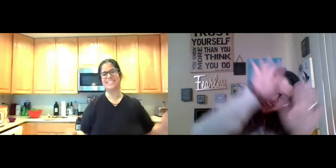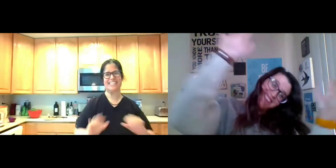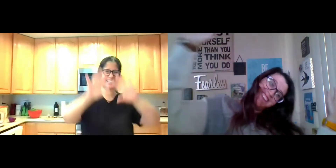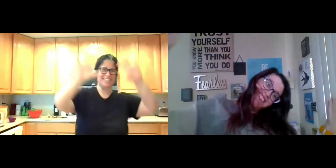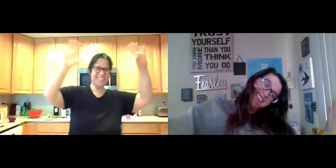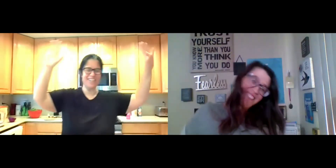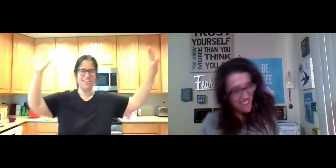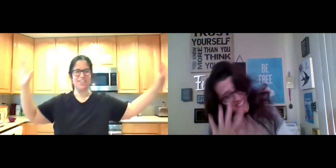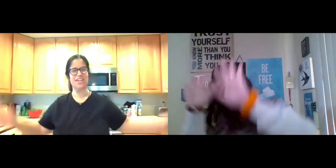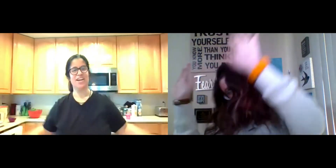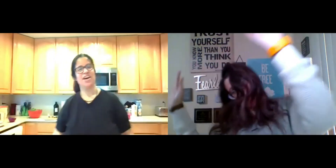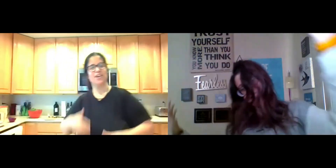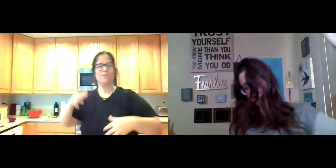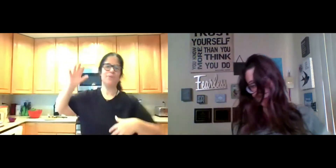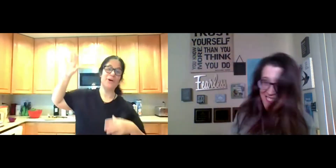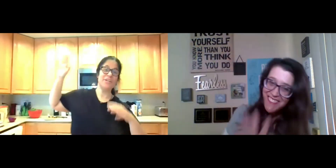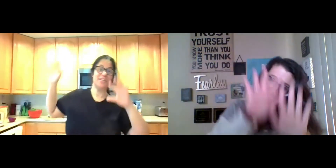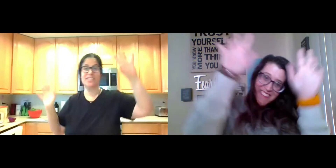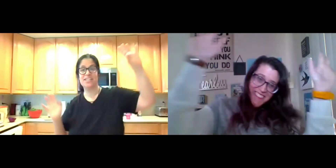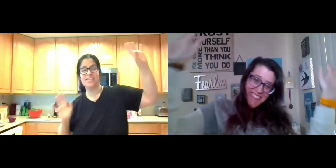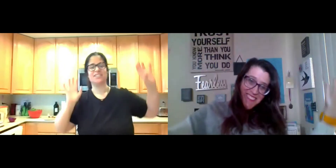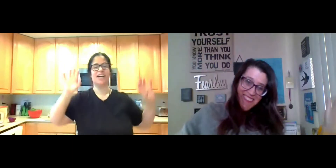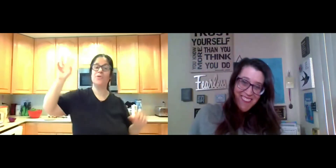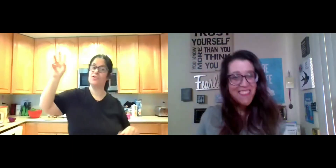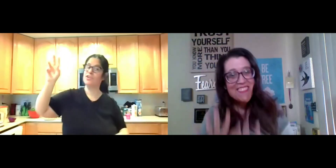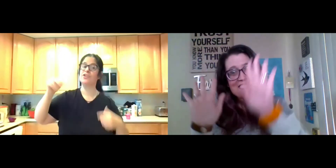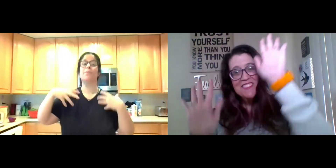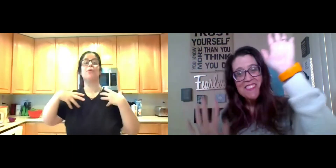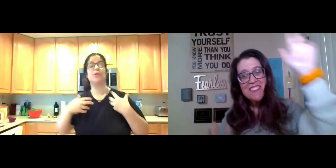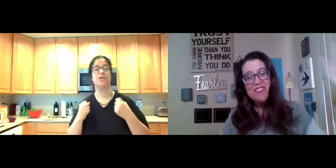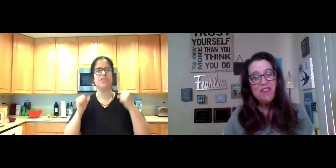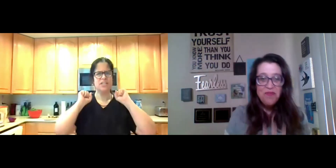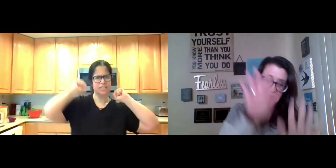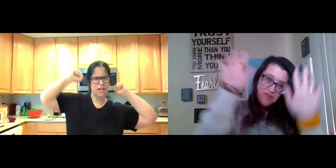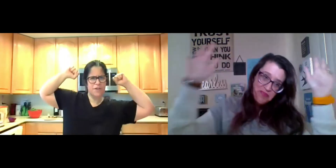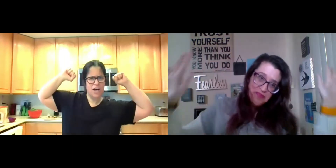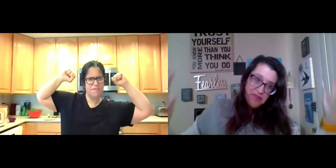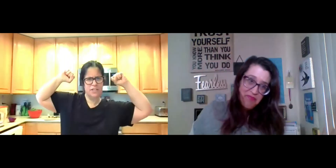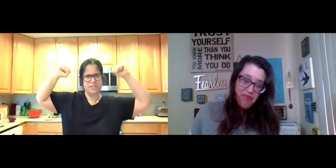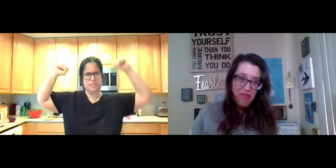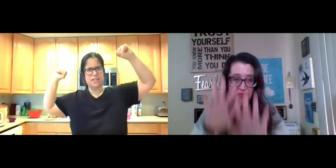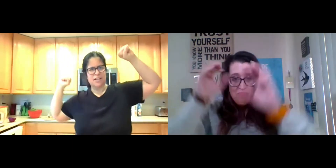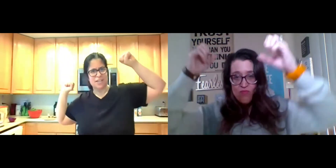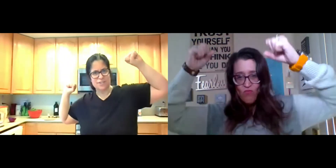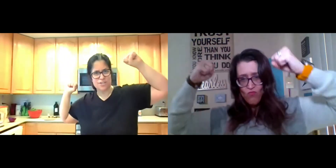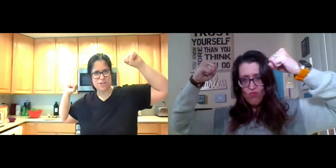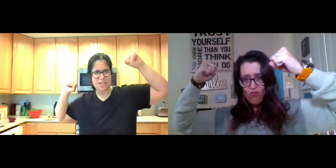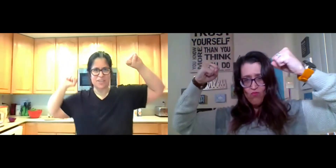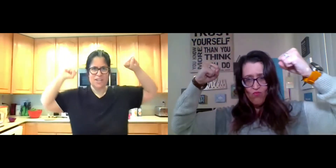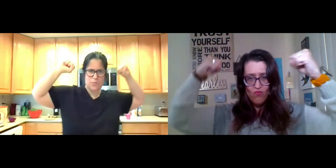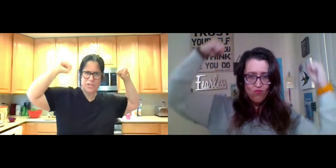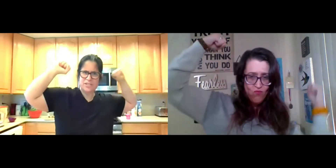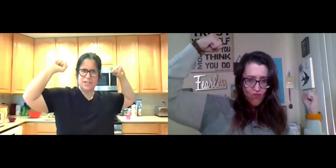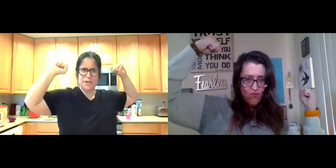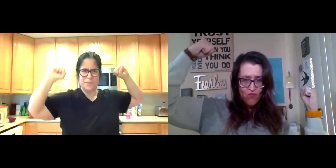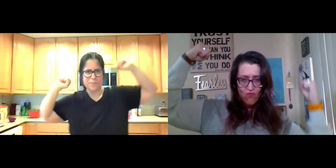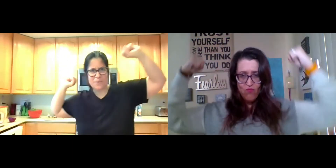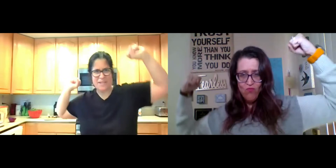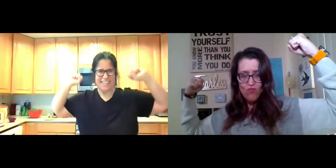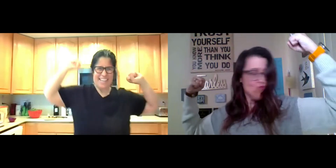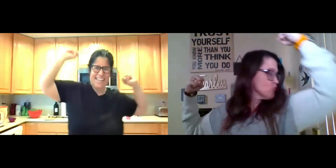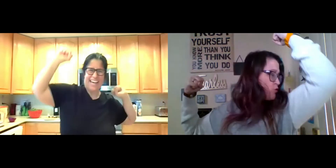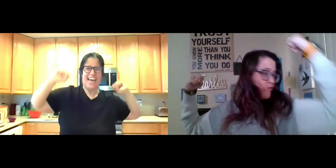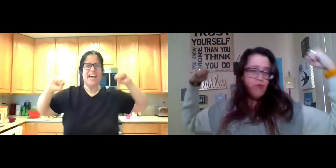openness, sincerity. You're born in the kidneys, not with fear. You're born with self-confidence, inner strength and wisdom.